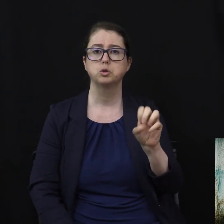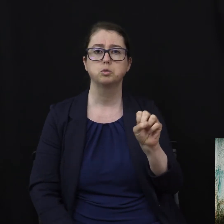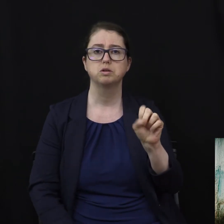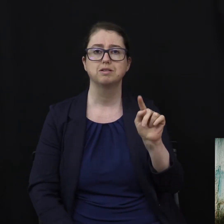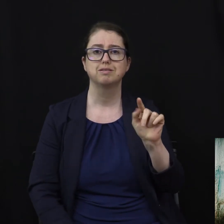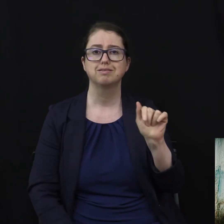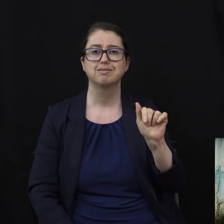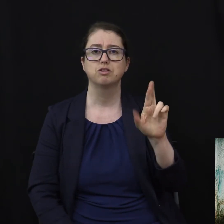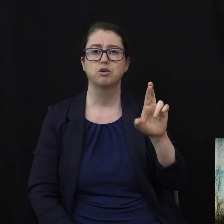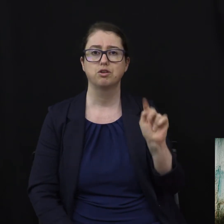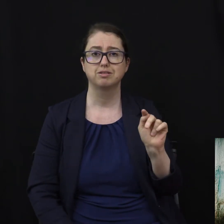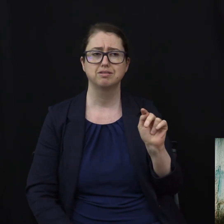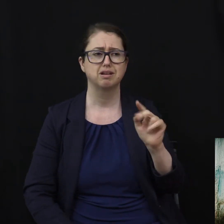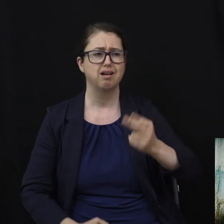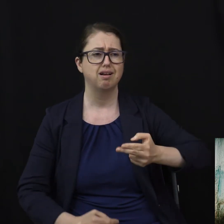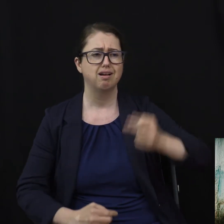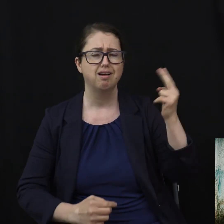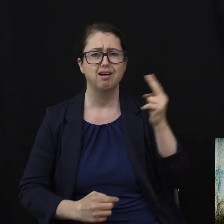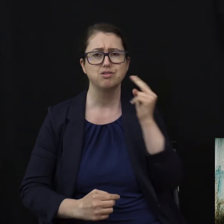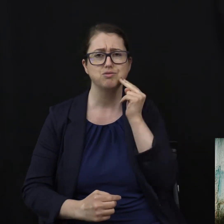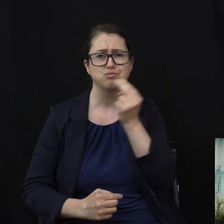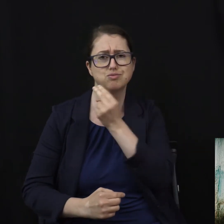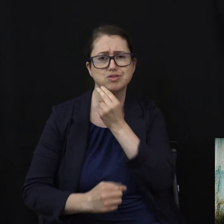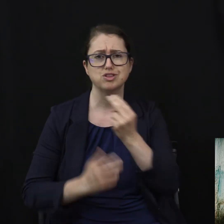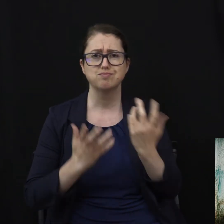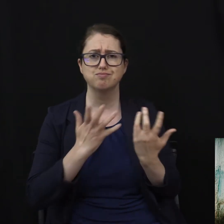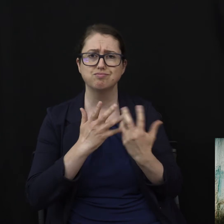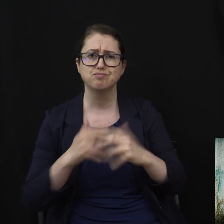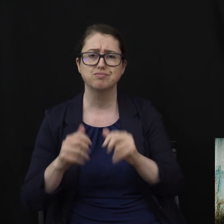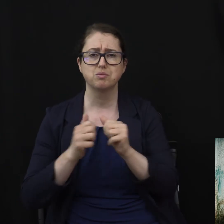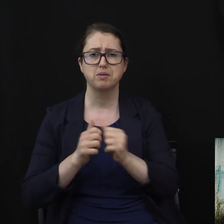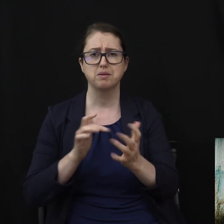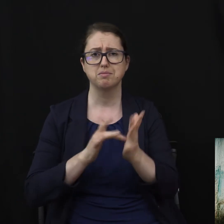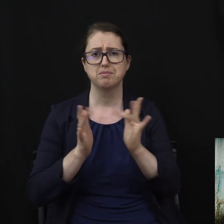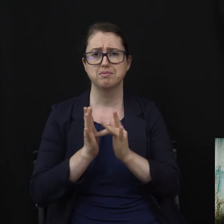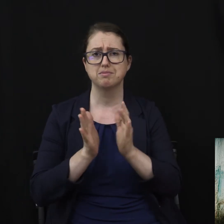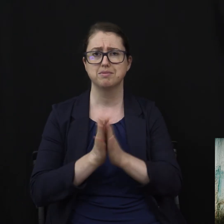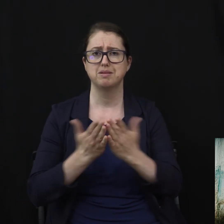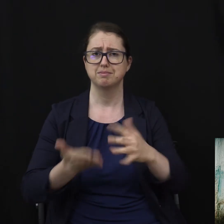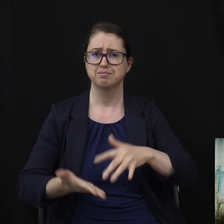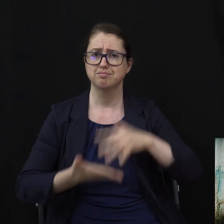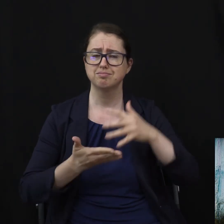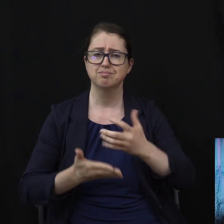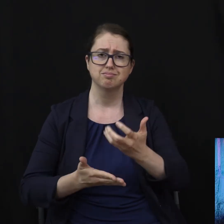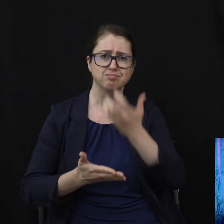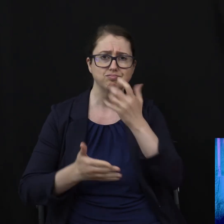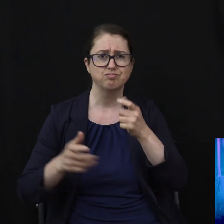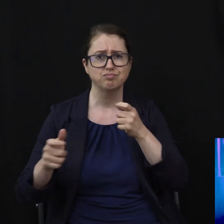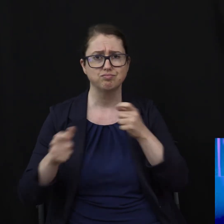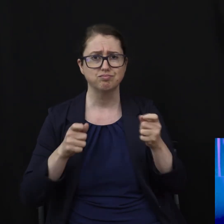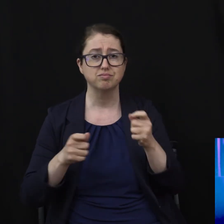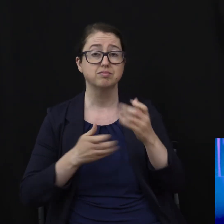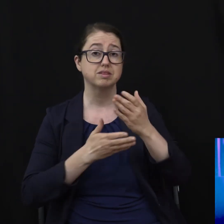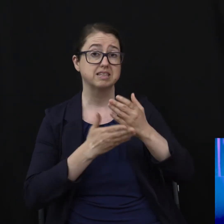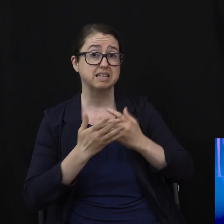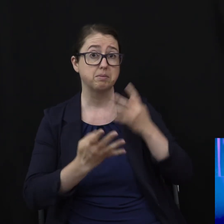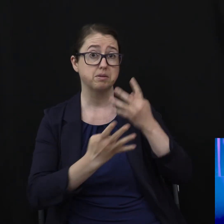with Bible study, occupational training, and anger management. Now, some of the prisoners thought that it was punishment